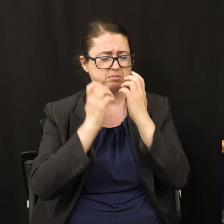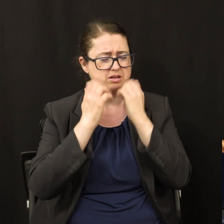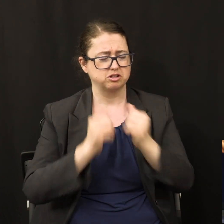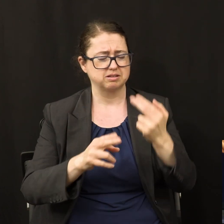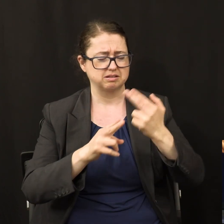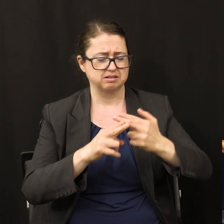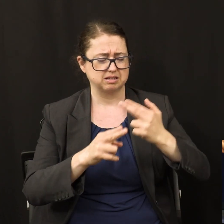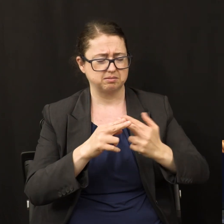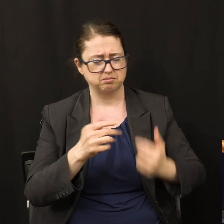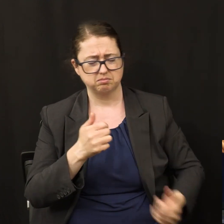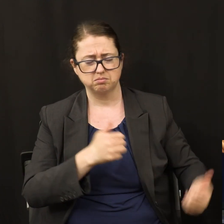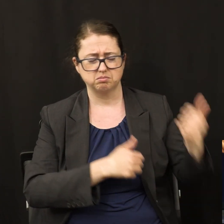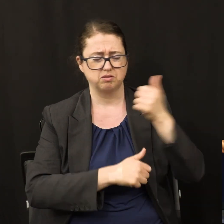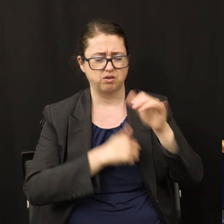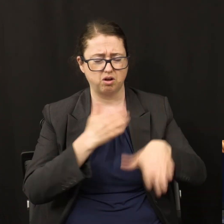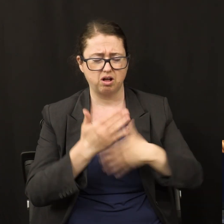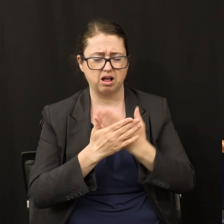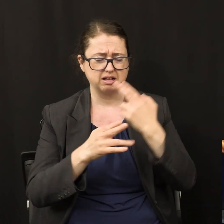amen amen